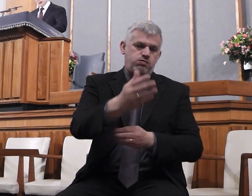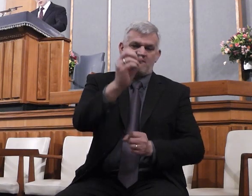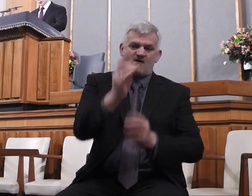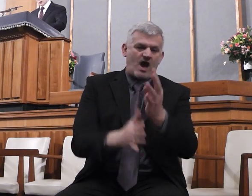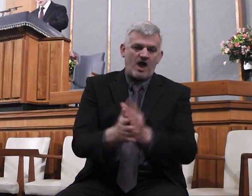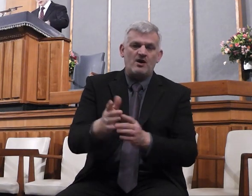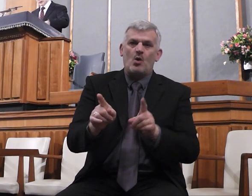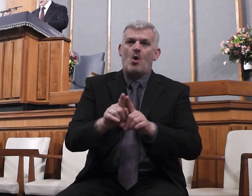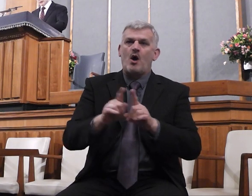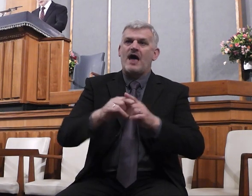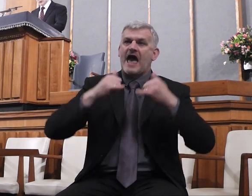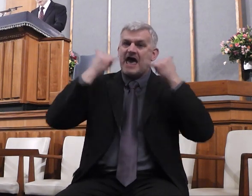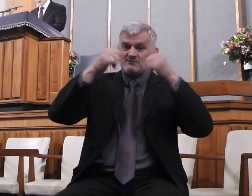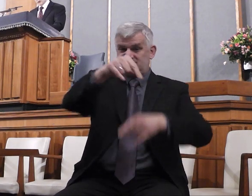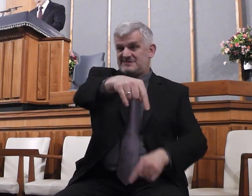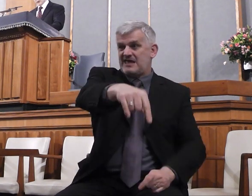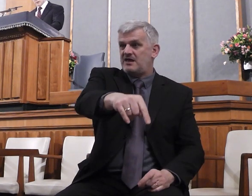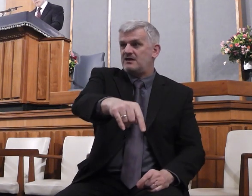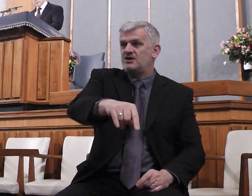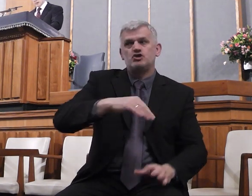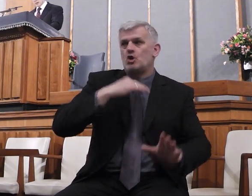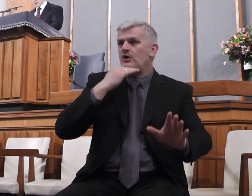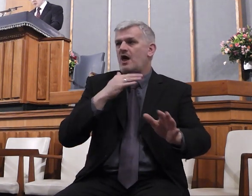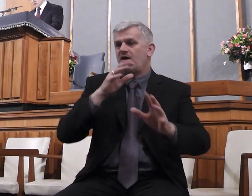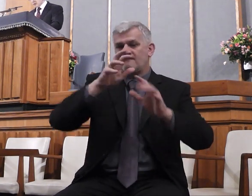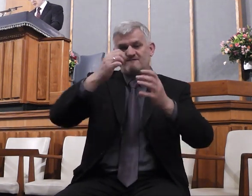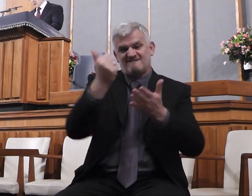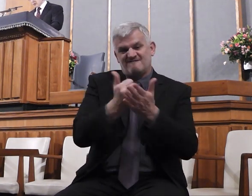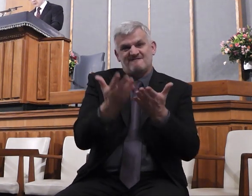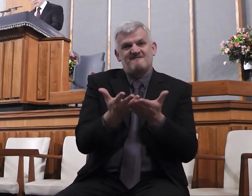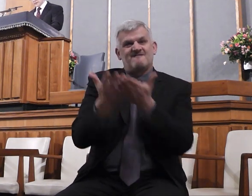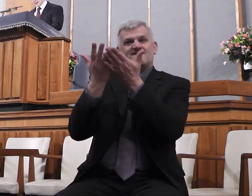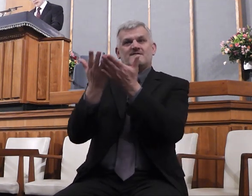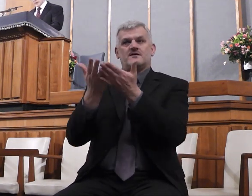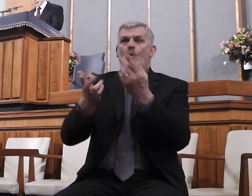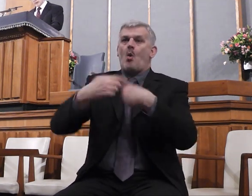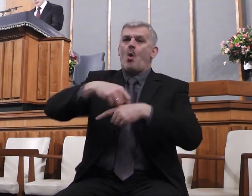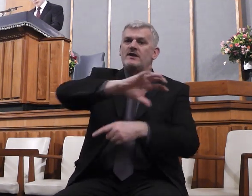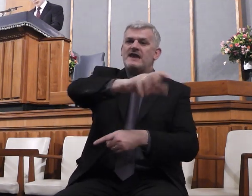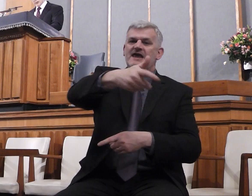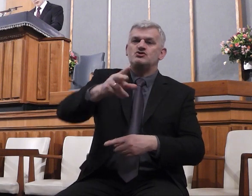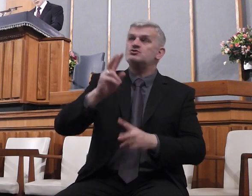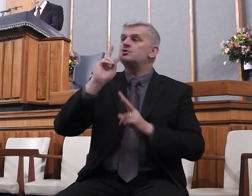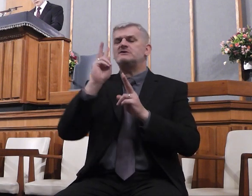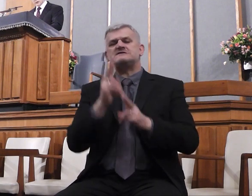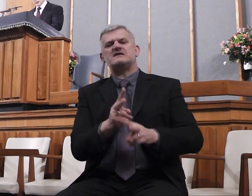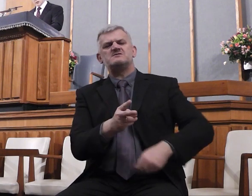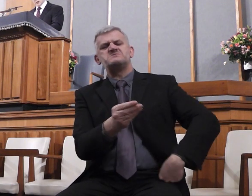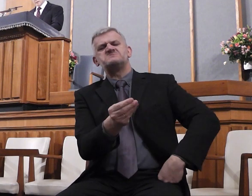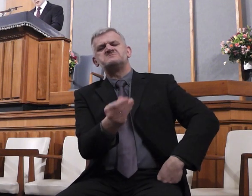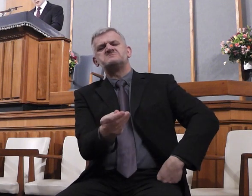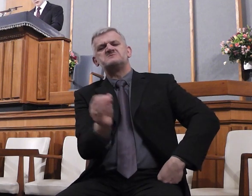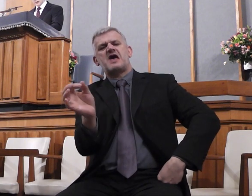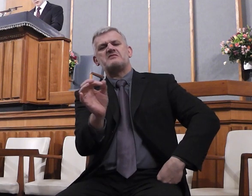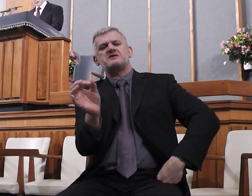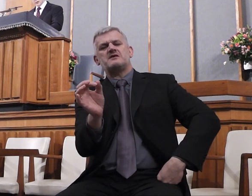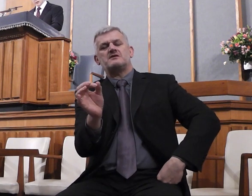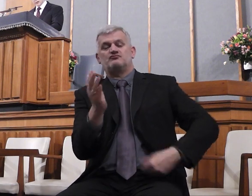All nations before him are as nothing, and they are counted to him less than nothing,